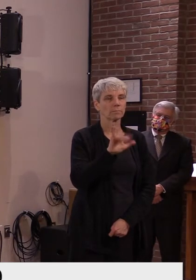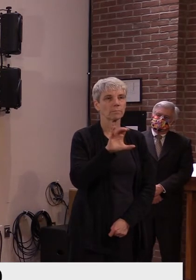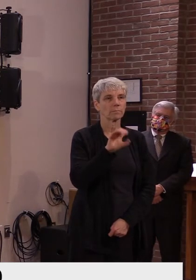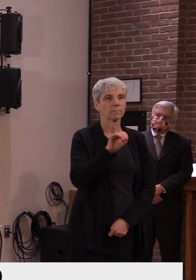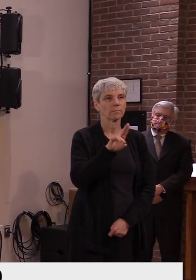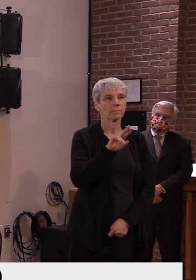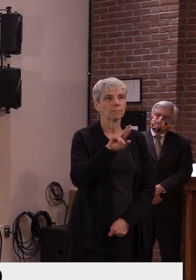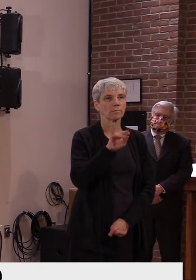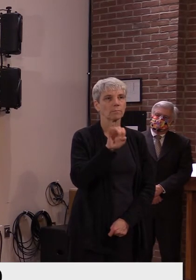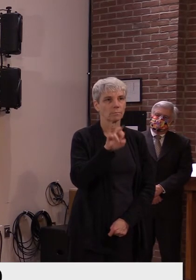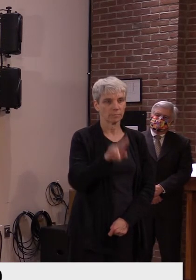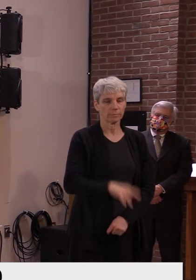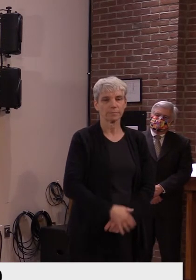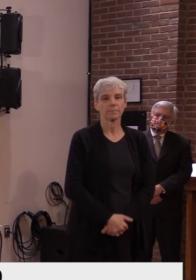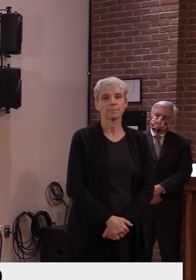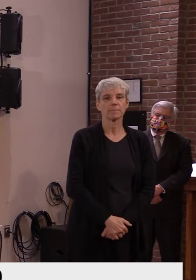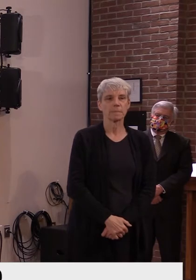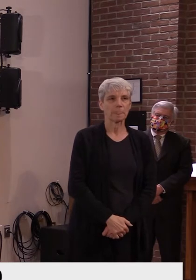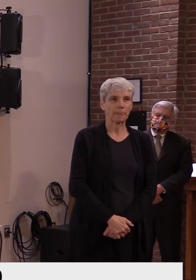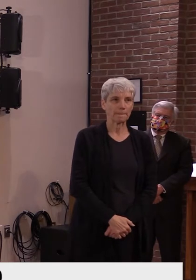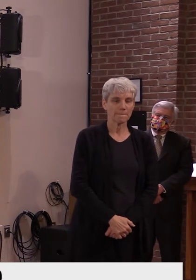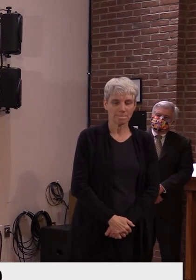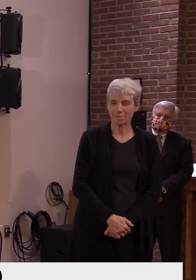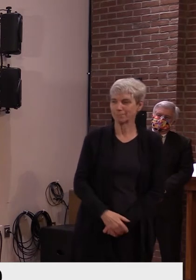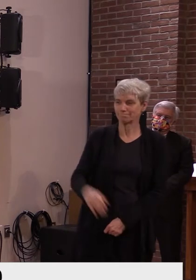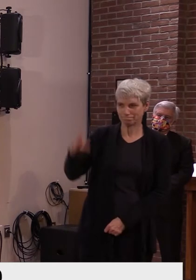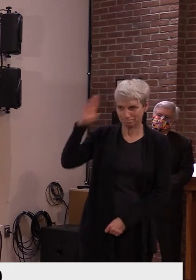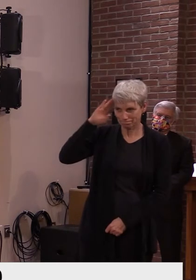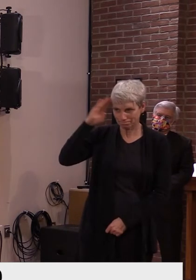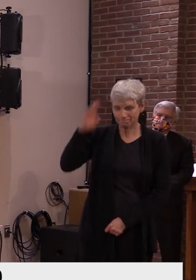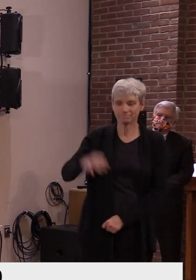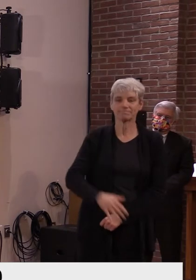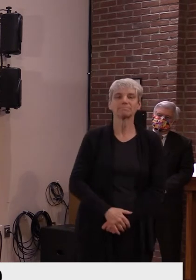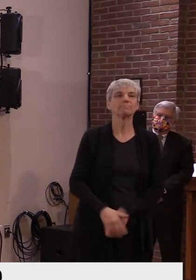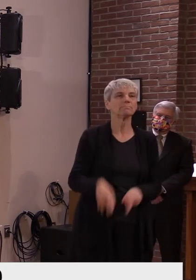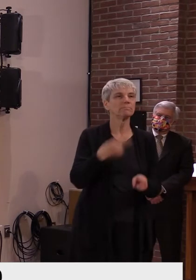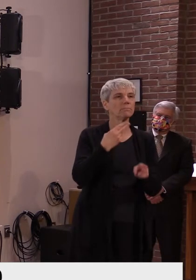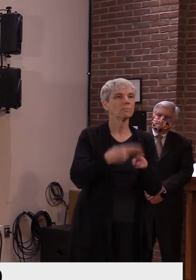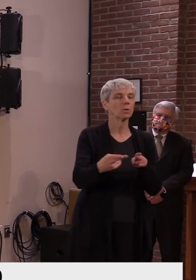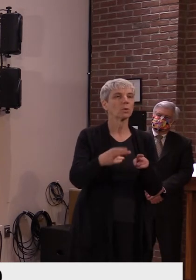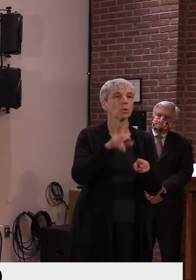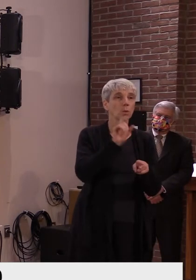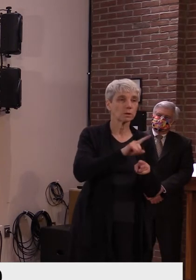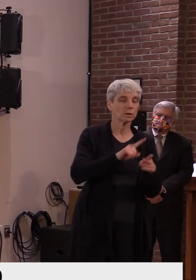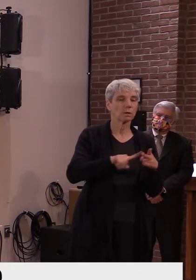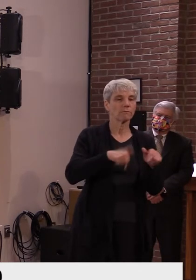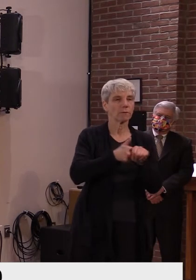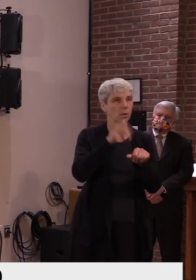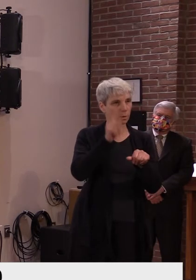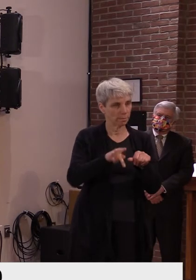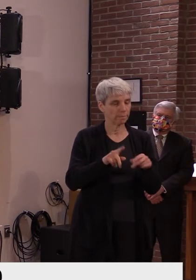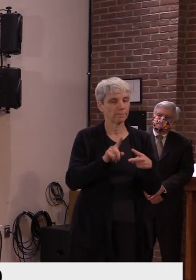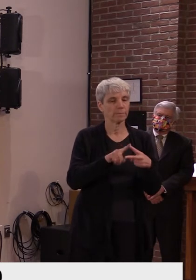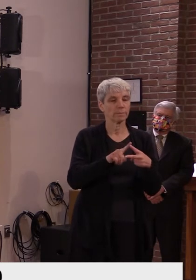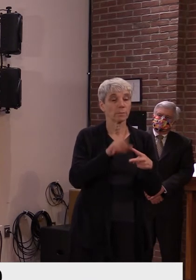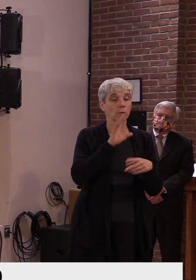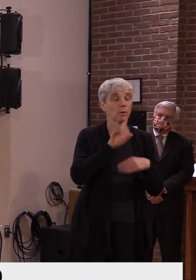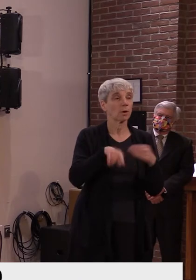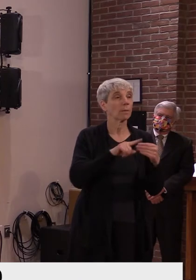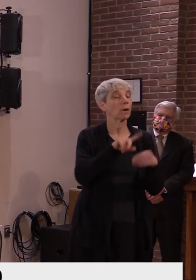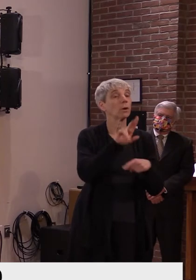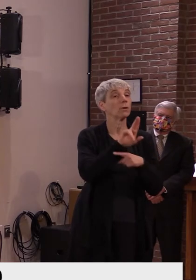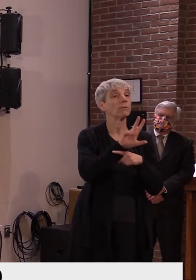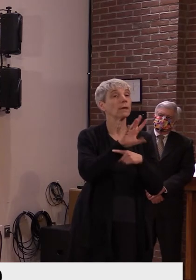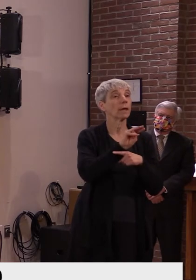Good afternoon, governor. Uh, a quick follow-up and then a question, follow-up on the enhancement of the vaccine study.